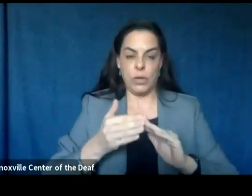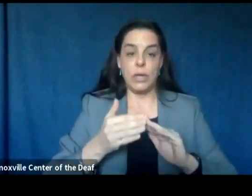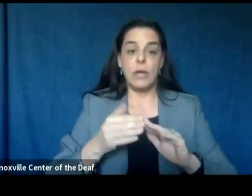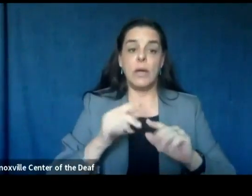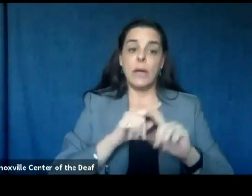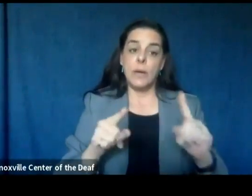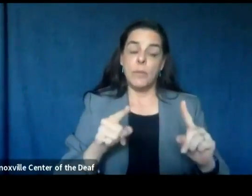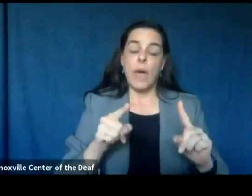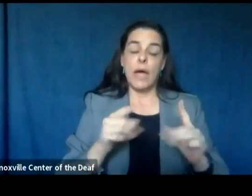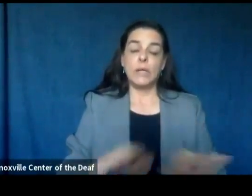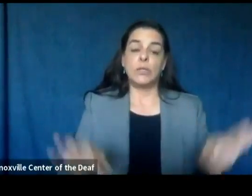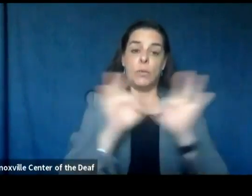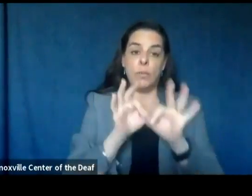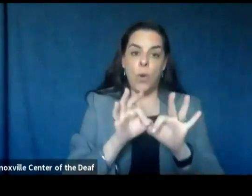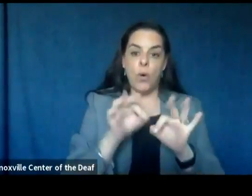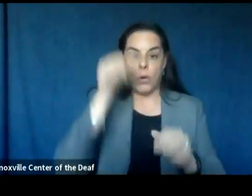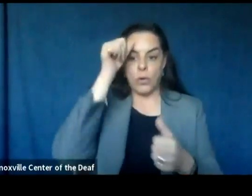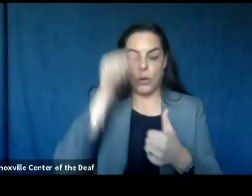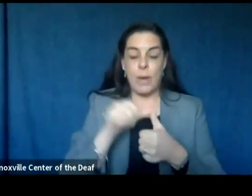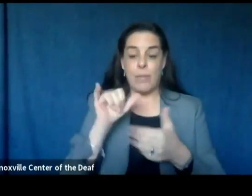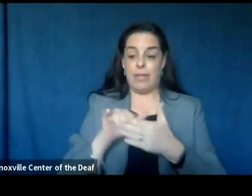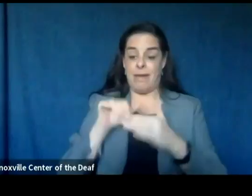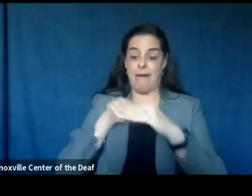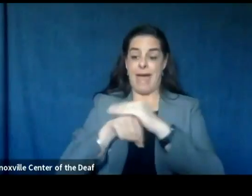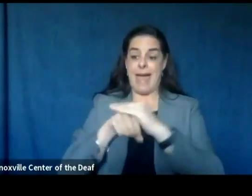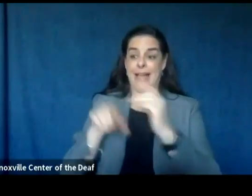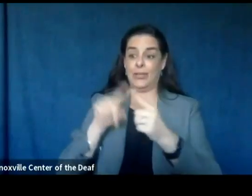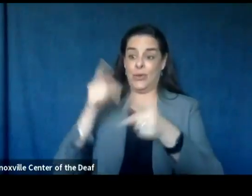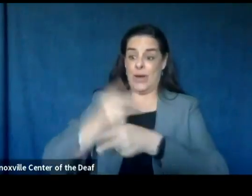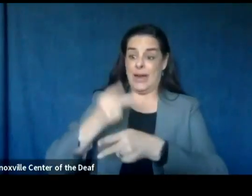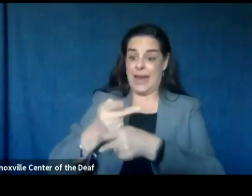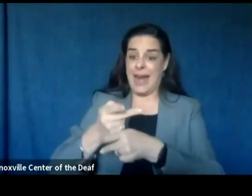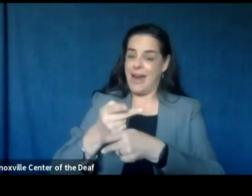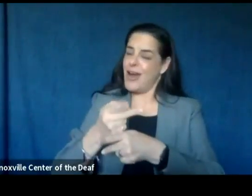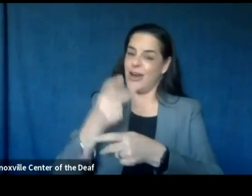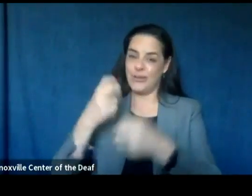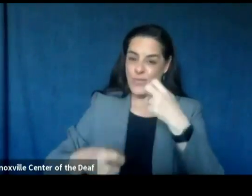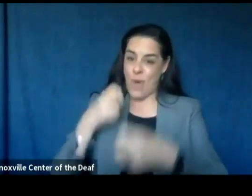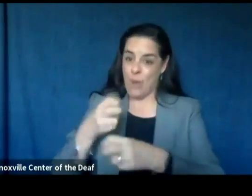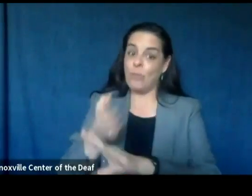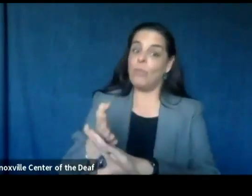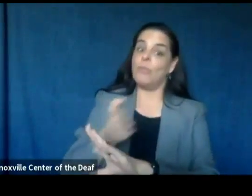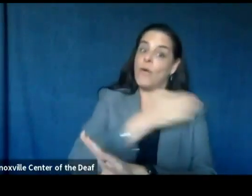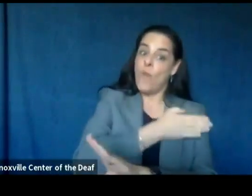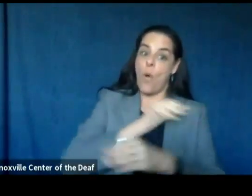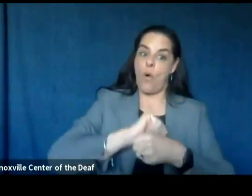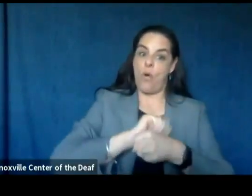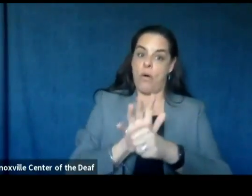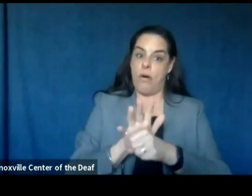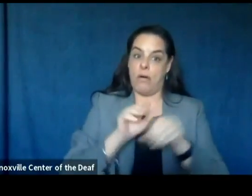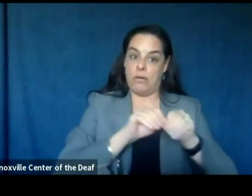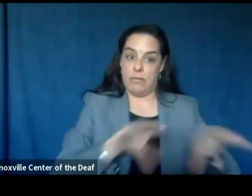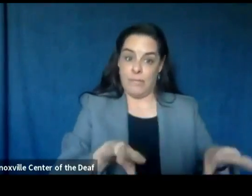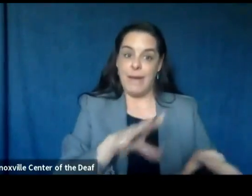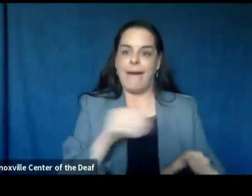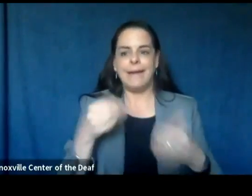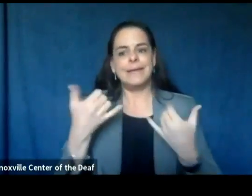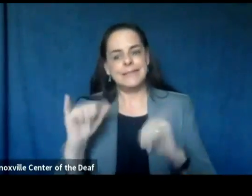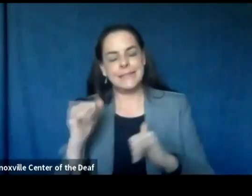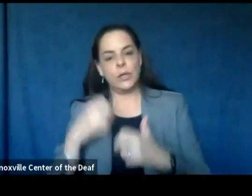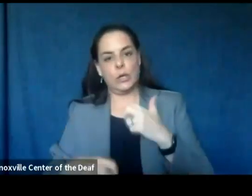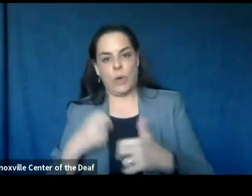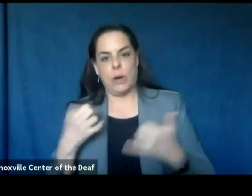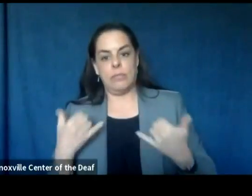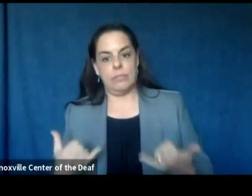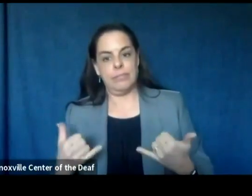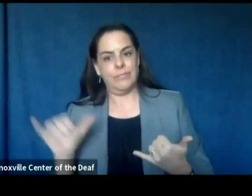access to care was an issue before this pandemic and it remains an issue today this is one reason we have expanded our